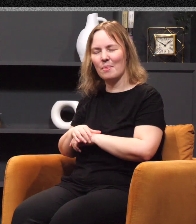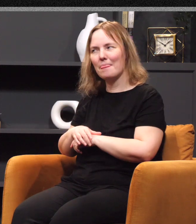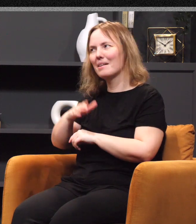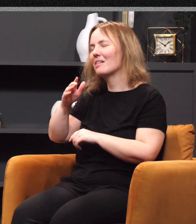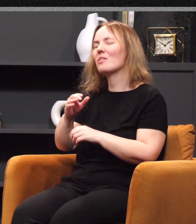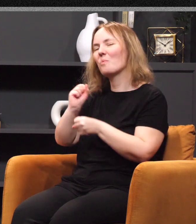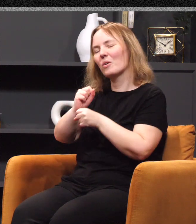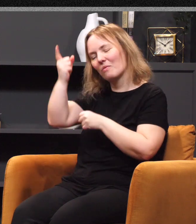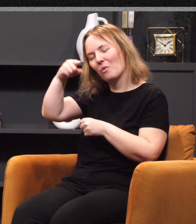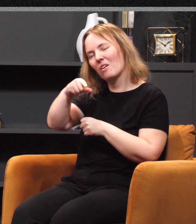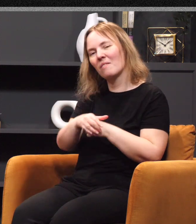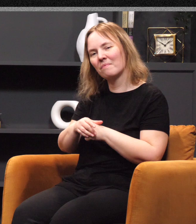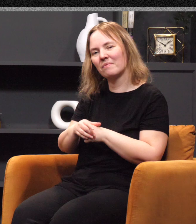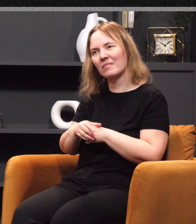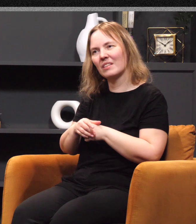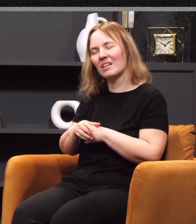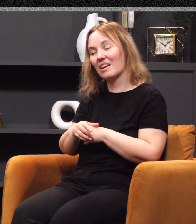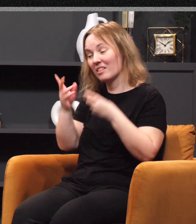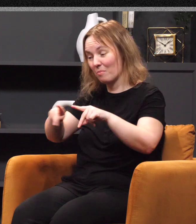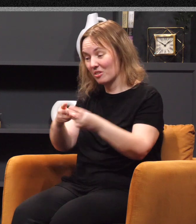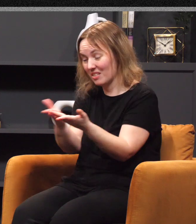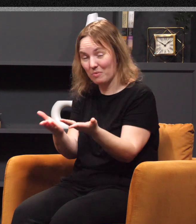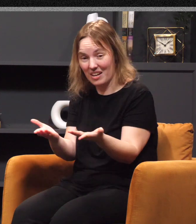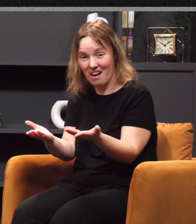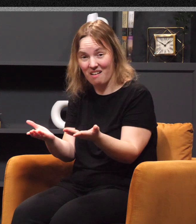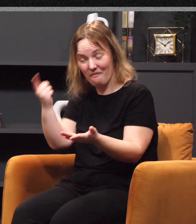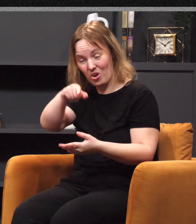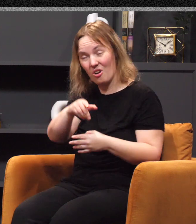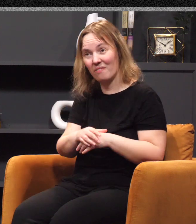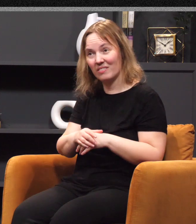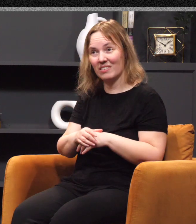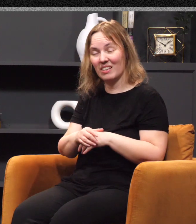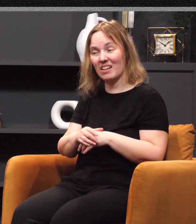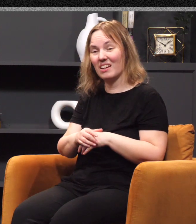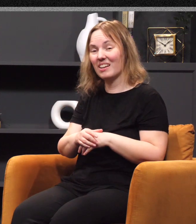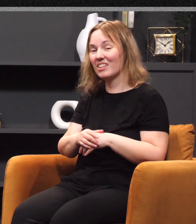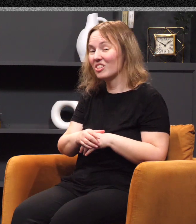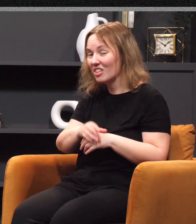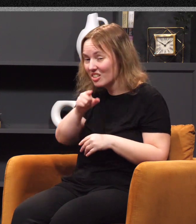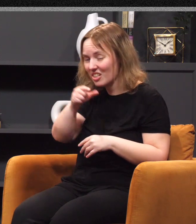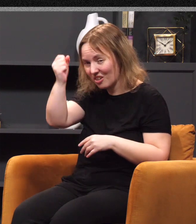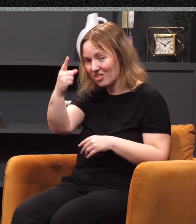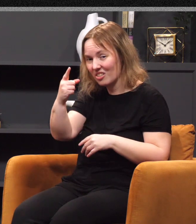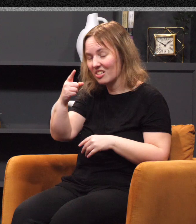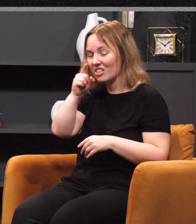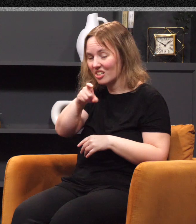within her reach. She could see them. They're within her reach. But she understood she still had to go after them. And she did.